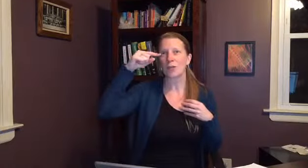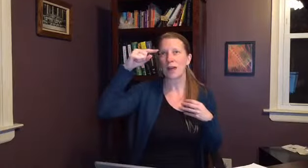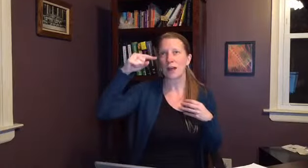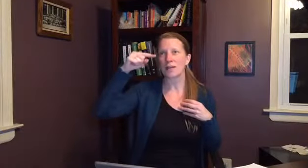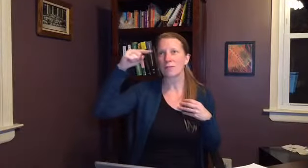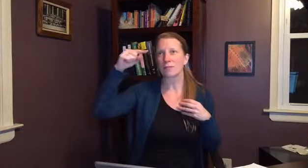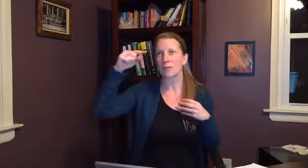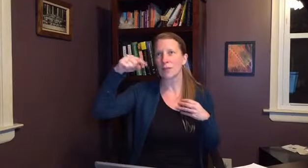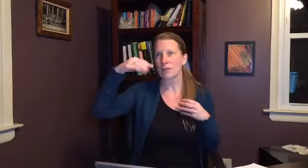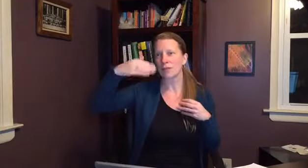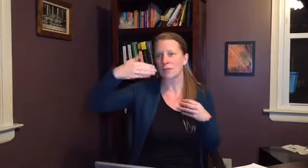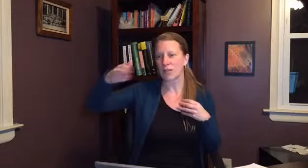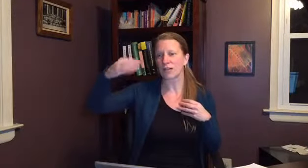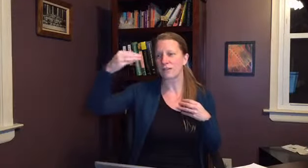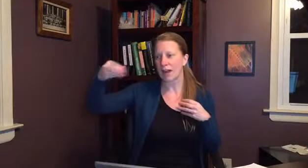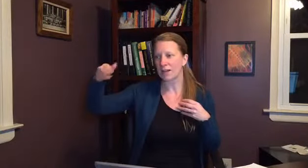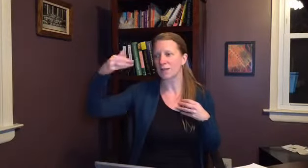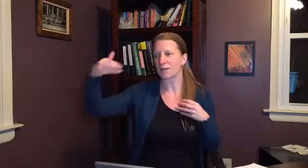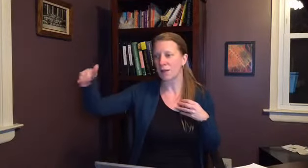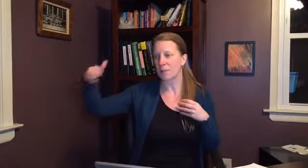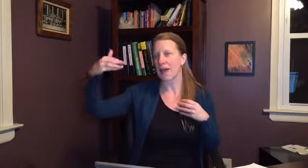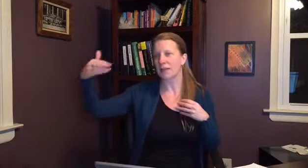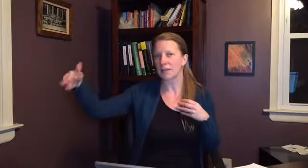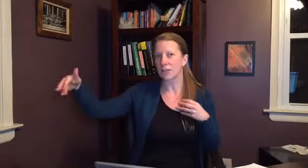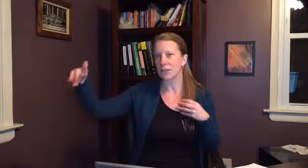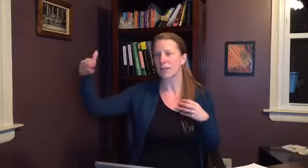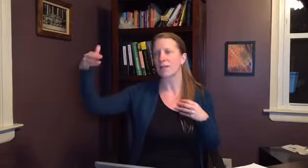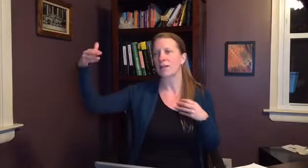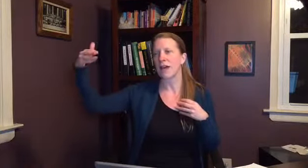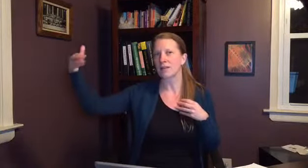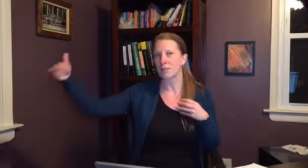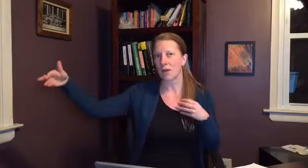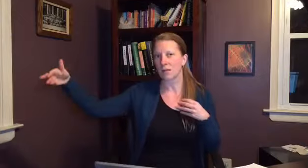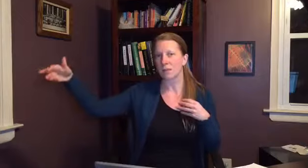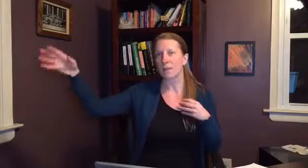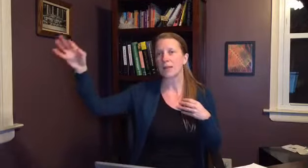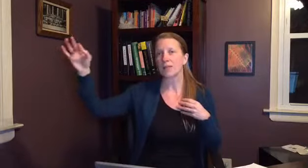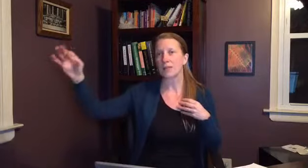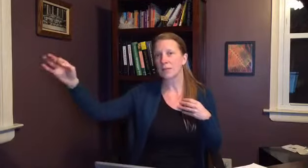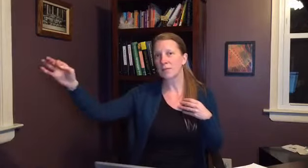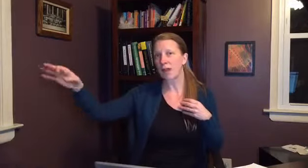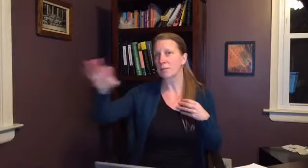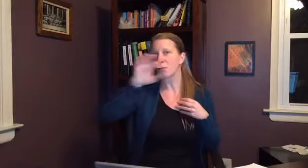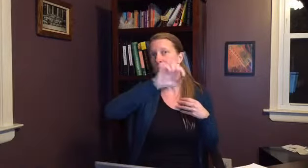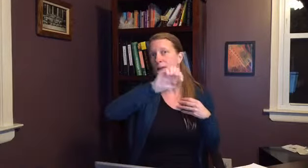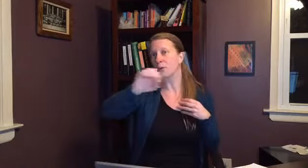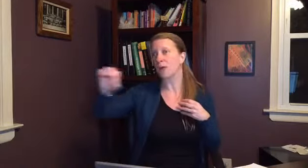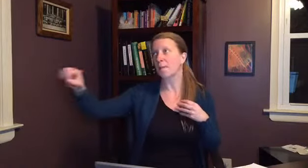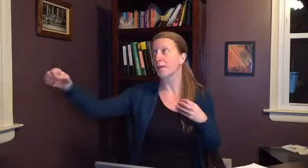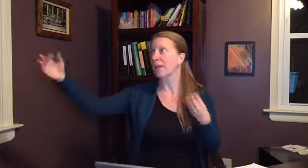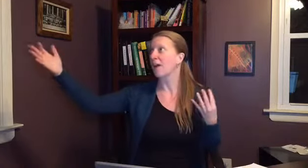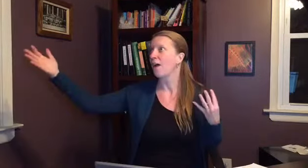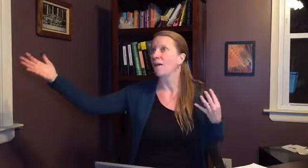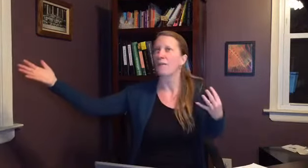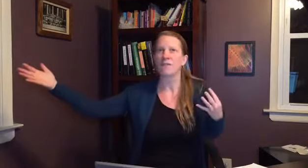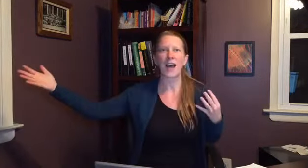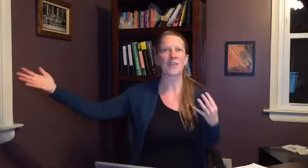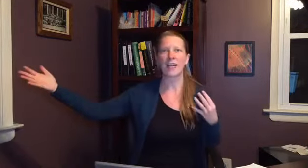not really you know shedding the virus from that lesion as much so sometimes when people come in like five days